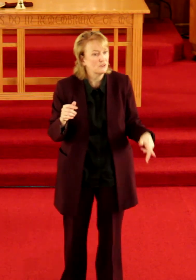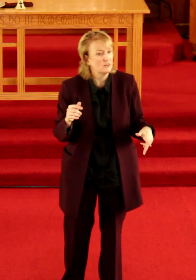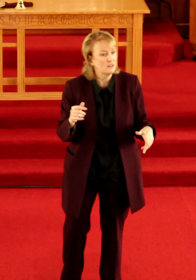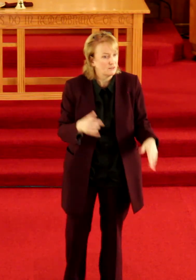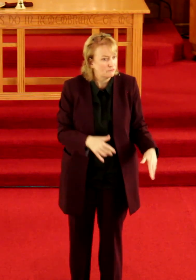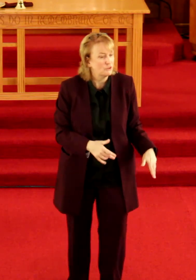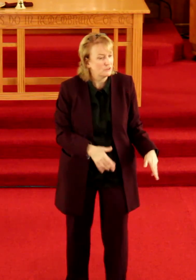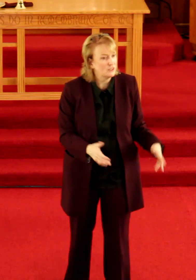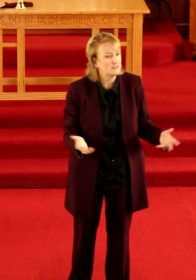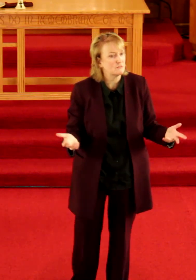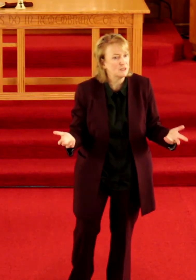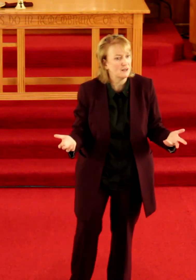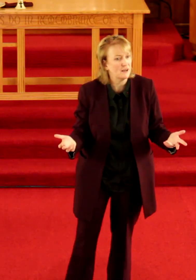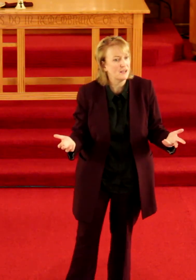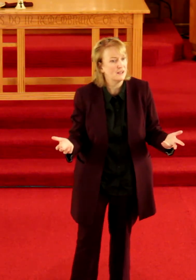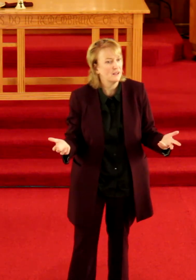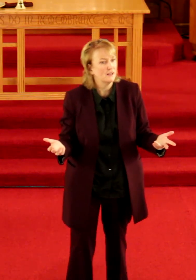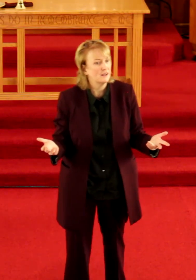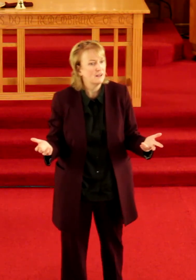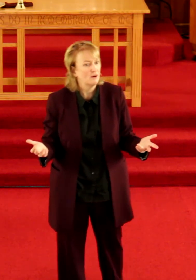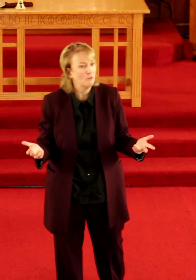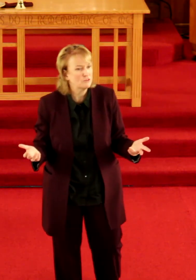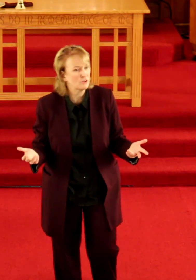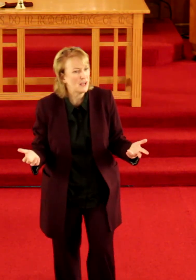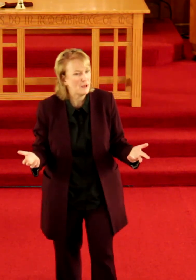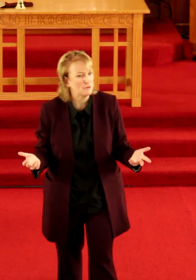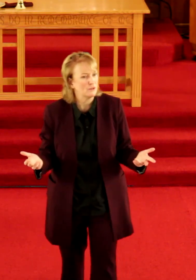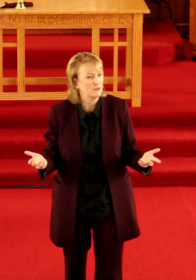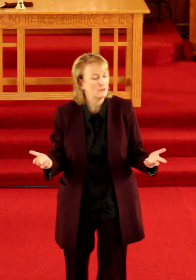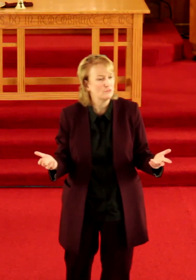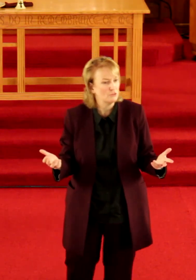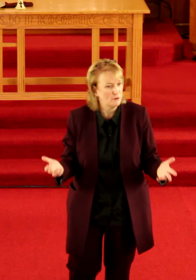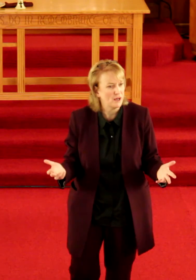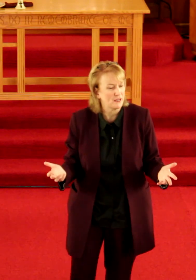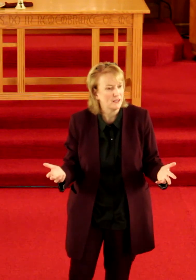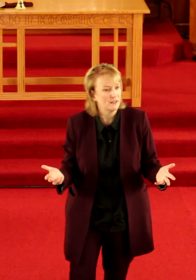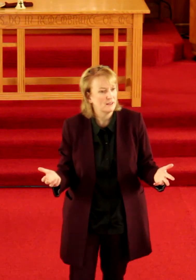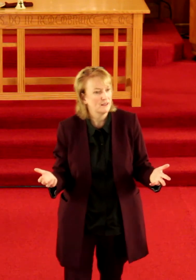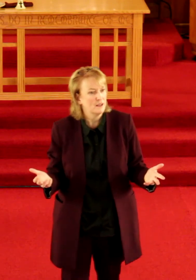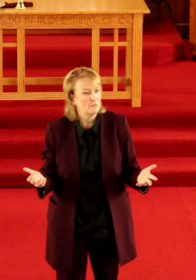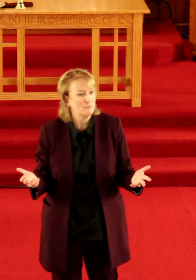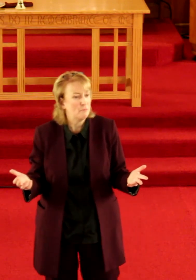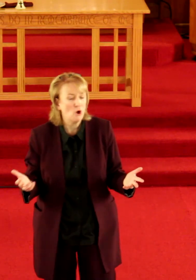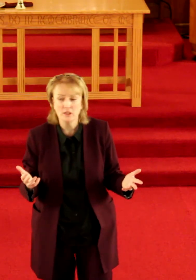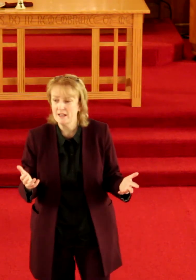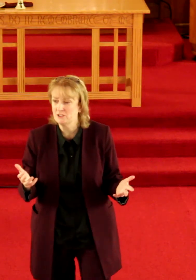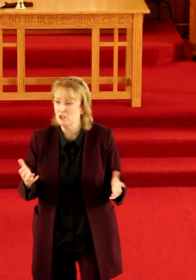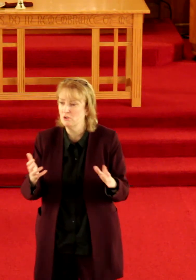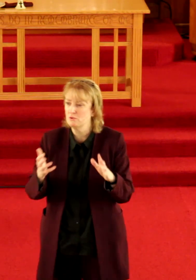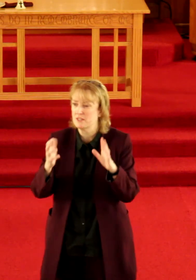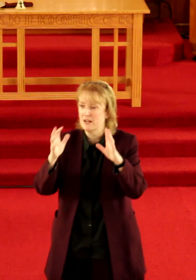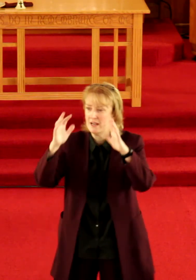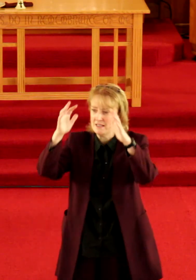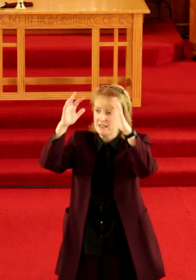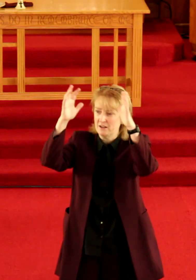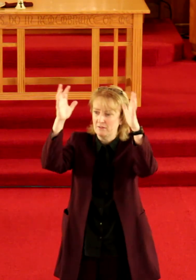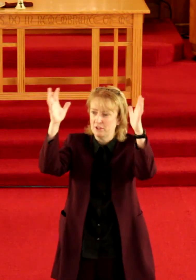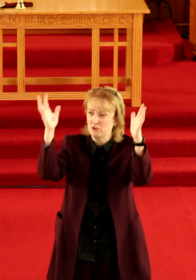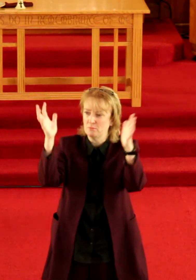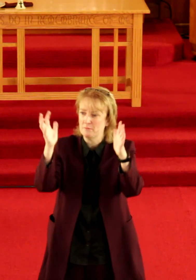that the foot needs to be an eye what's going to happen to the body Paul liked to use that idea of the human